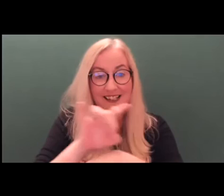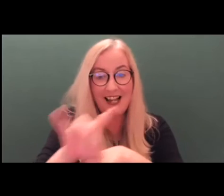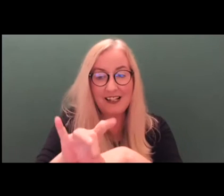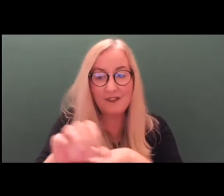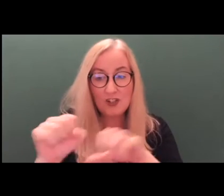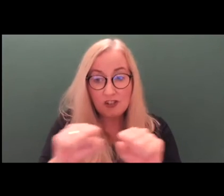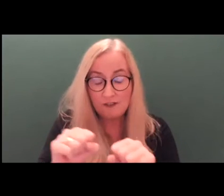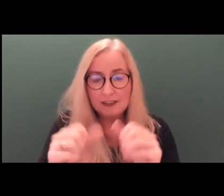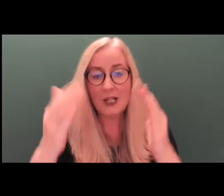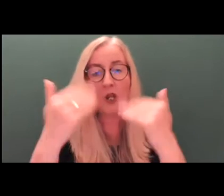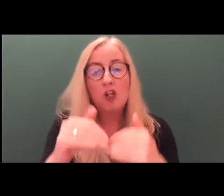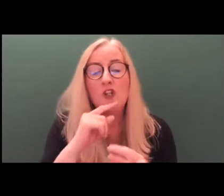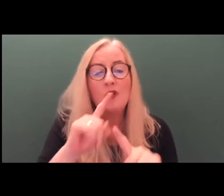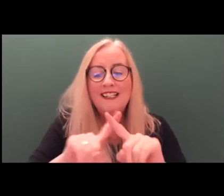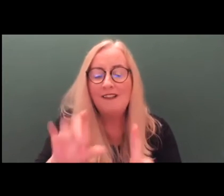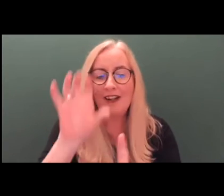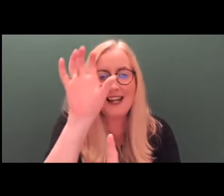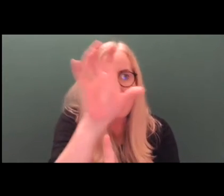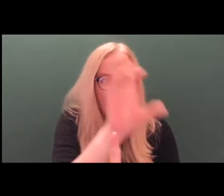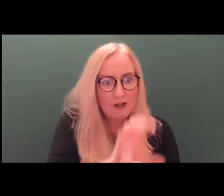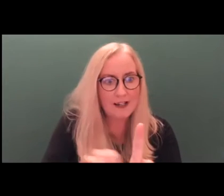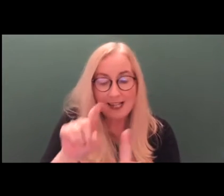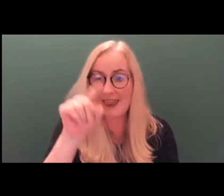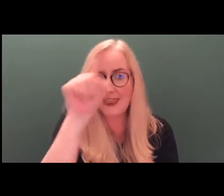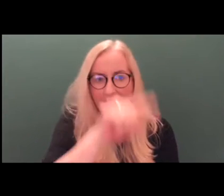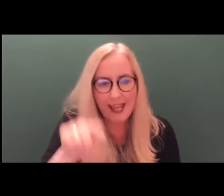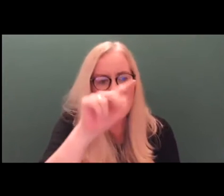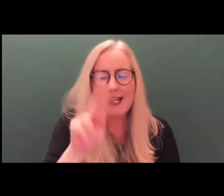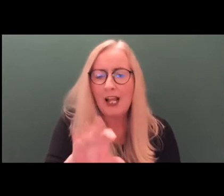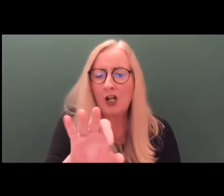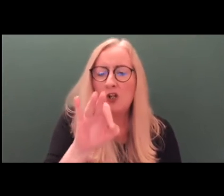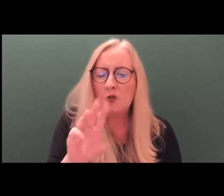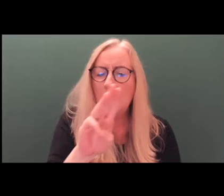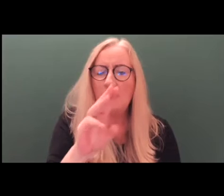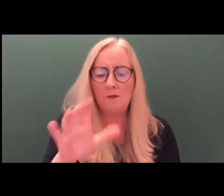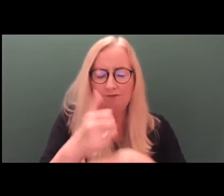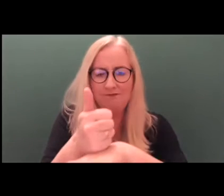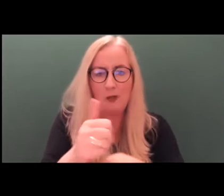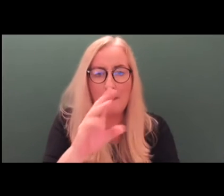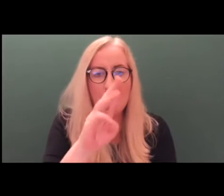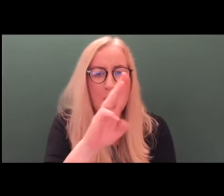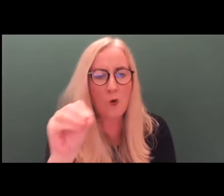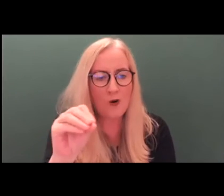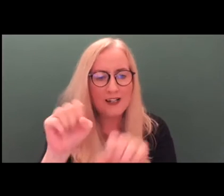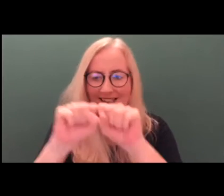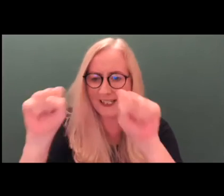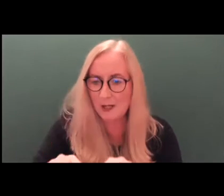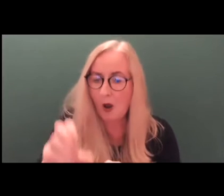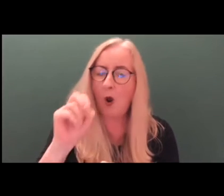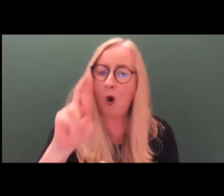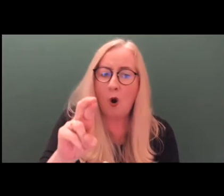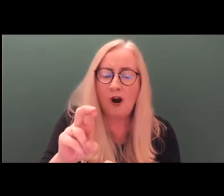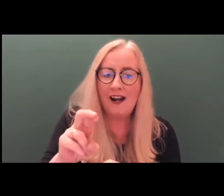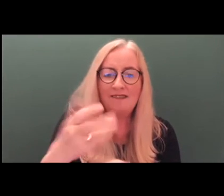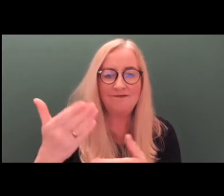The municipalities can choose to run the Pio service themselves or contract some NGO